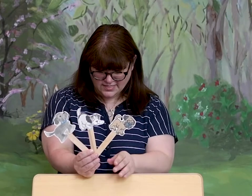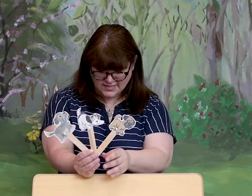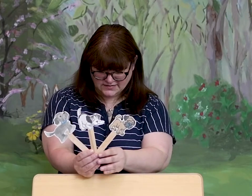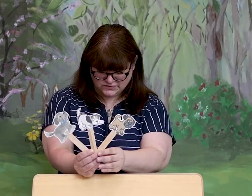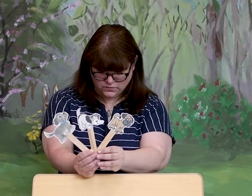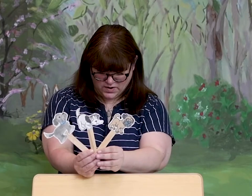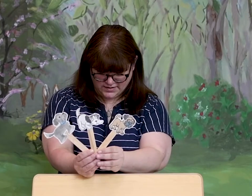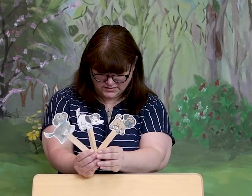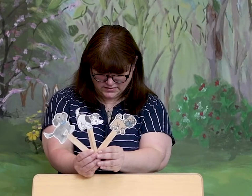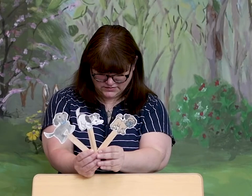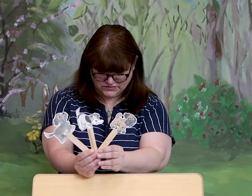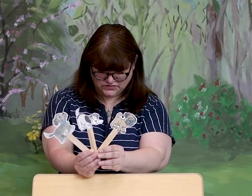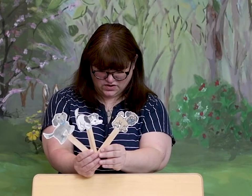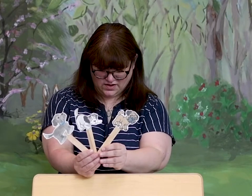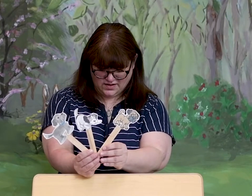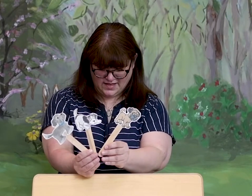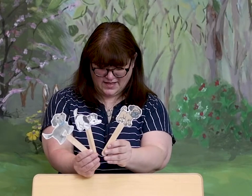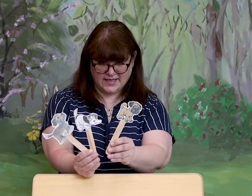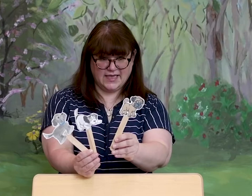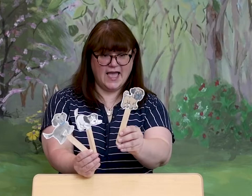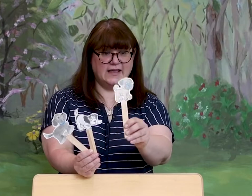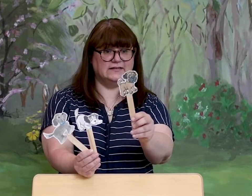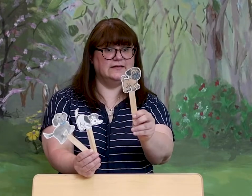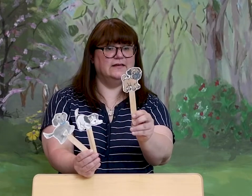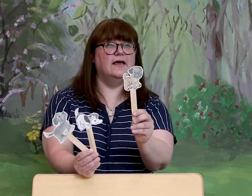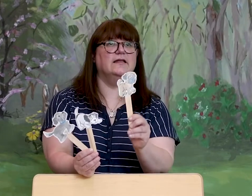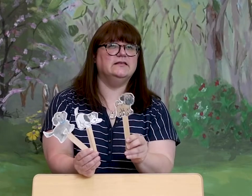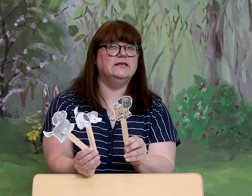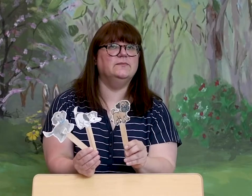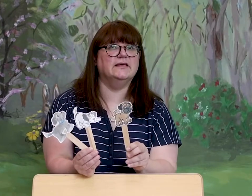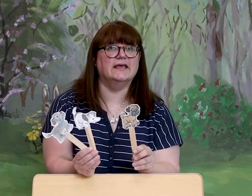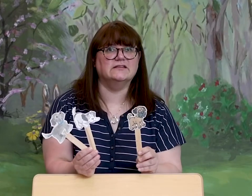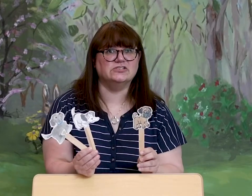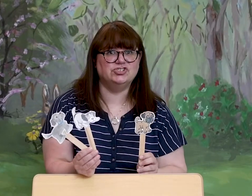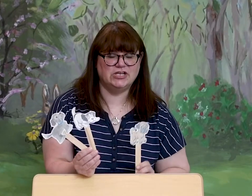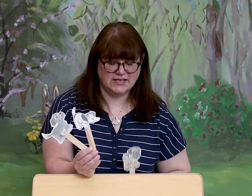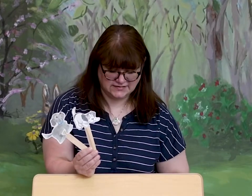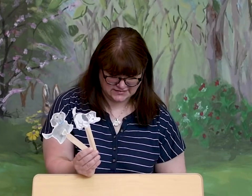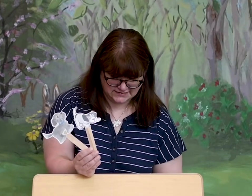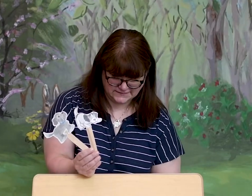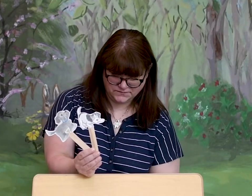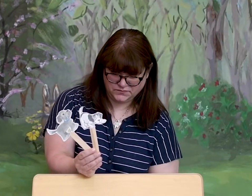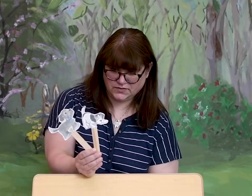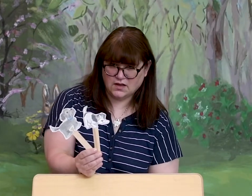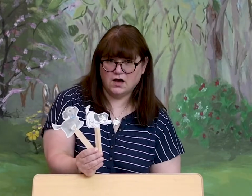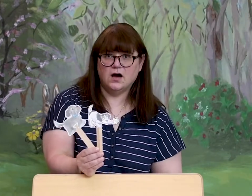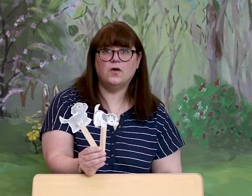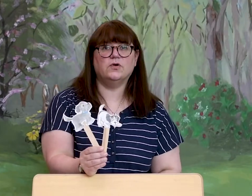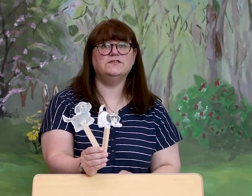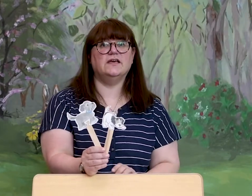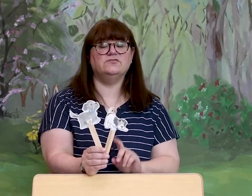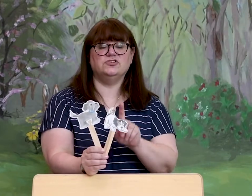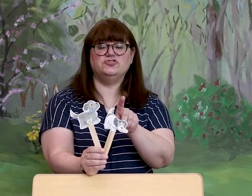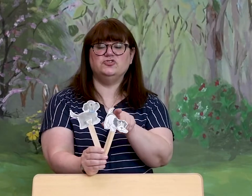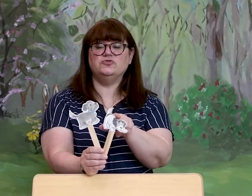This one saw a cat, and he began to chase. We're down to two